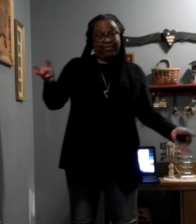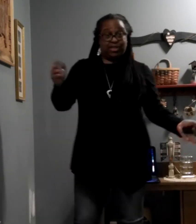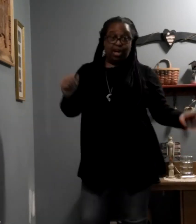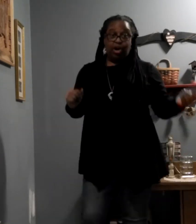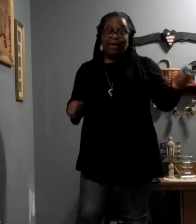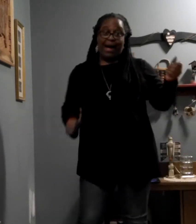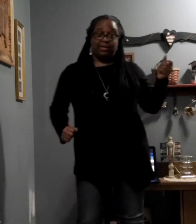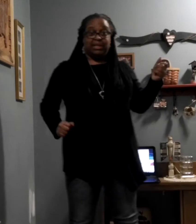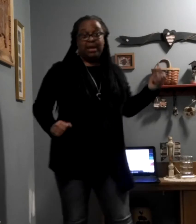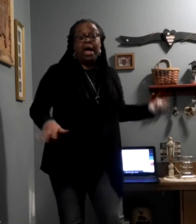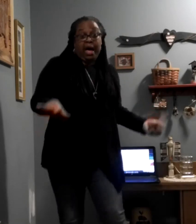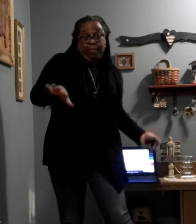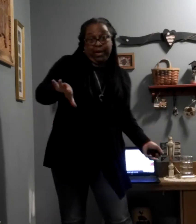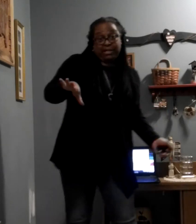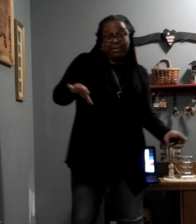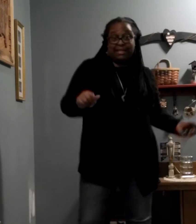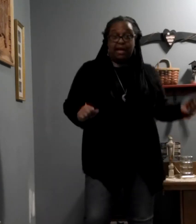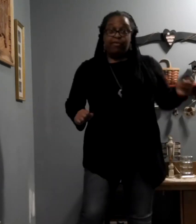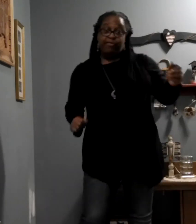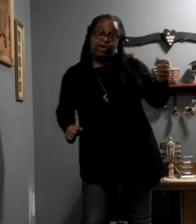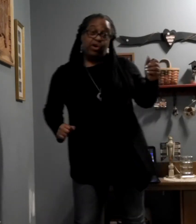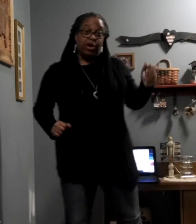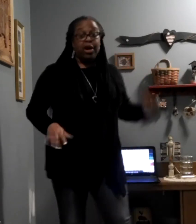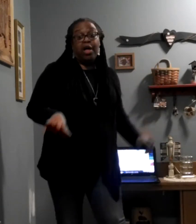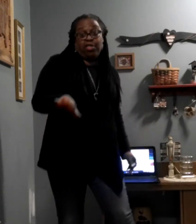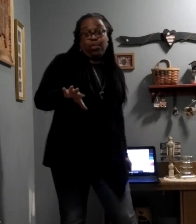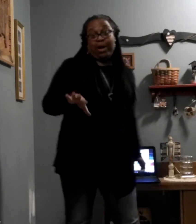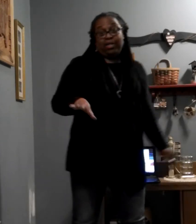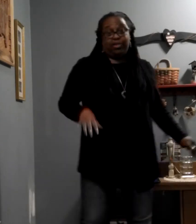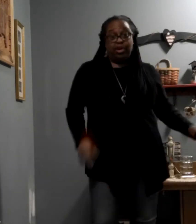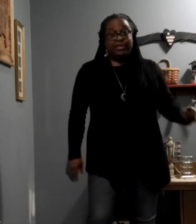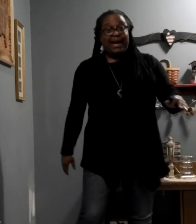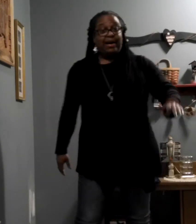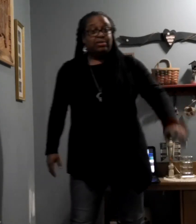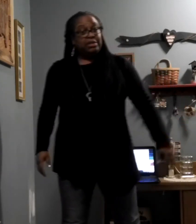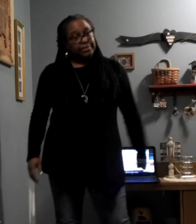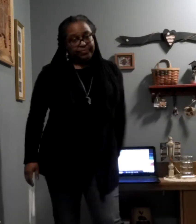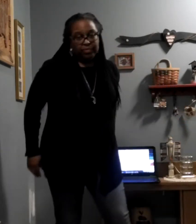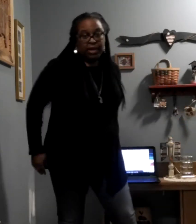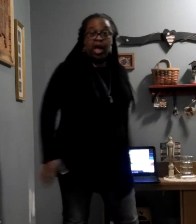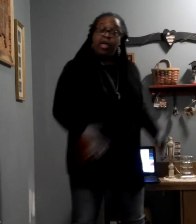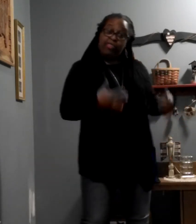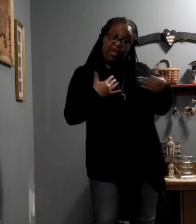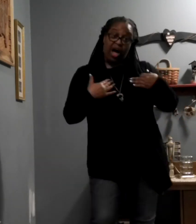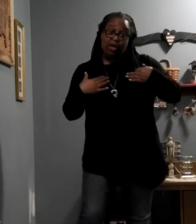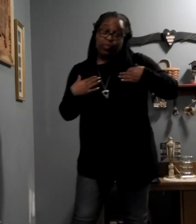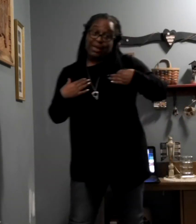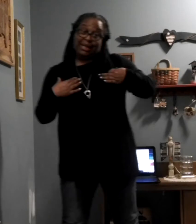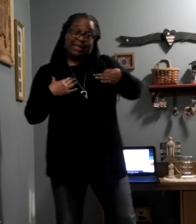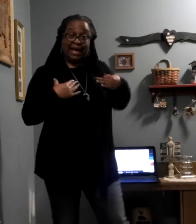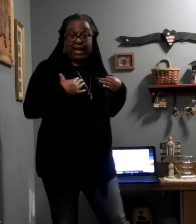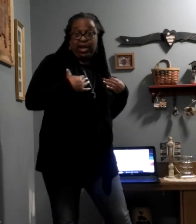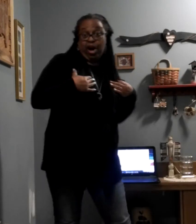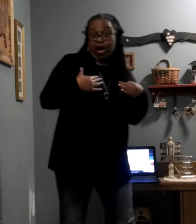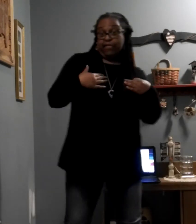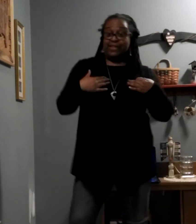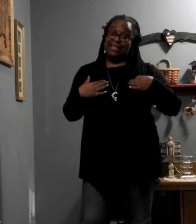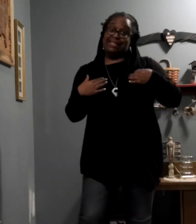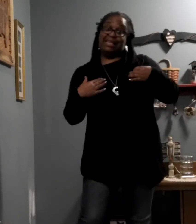to go out and brace myself for the weather no doubt. Thought we'd get off easy,